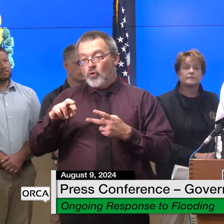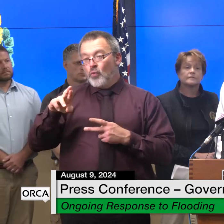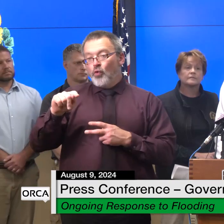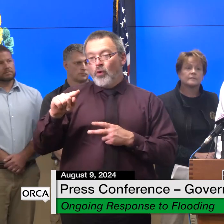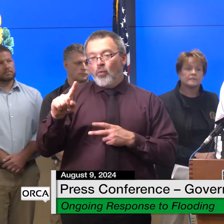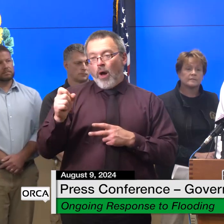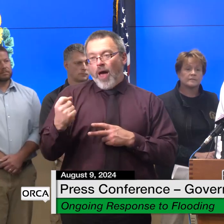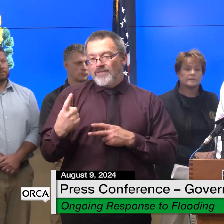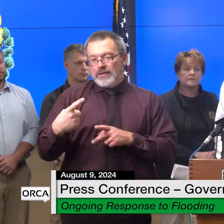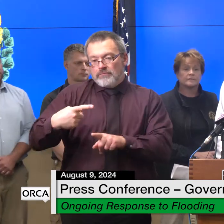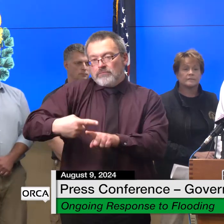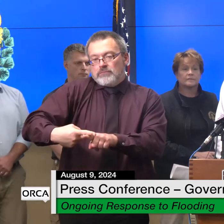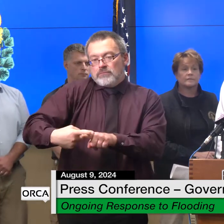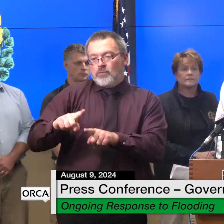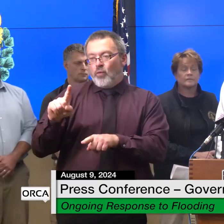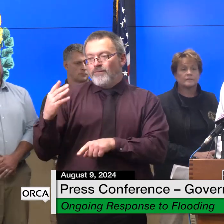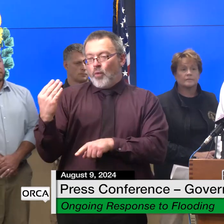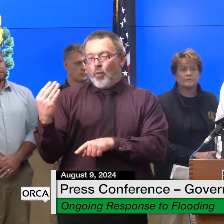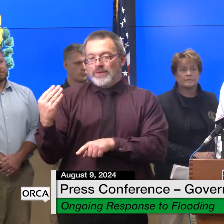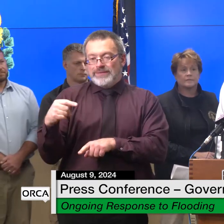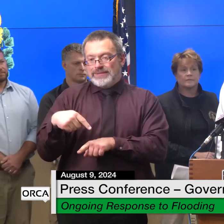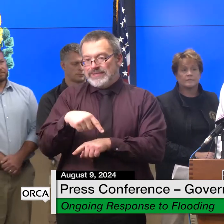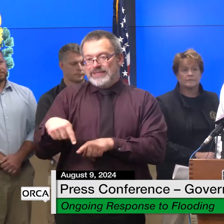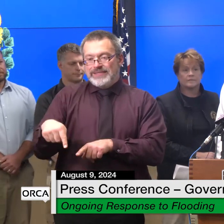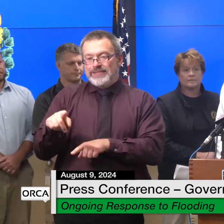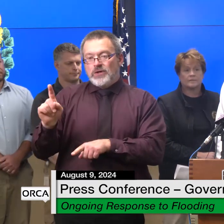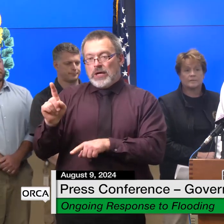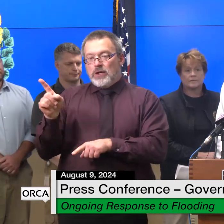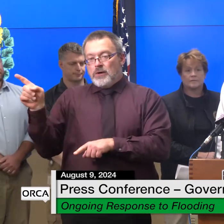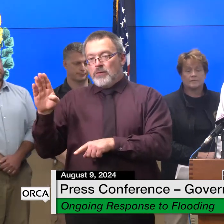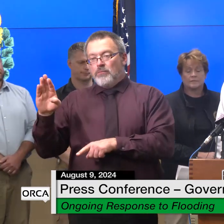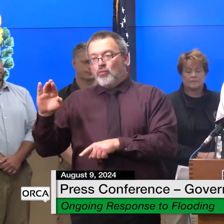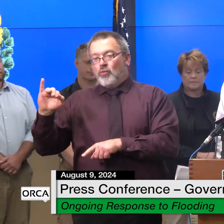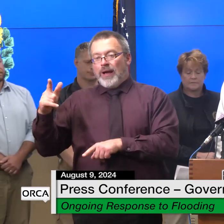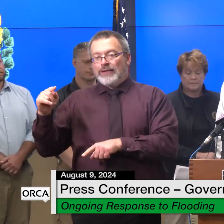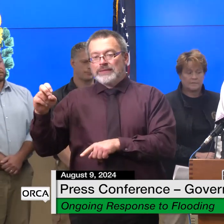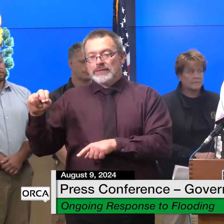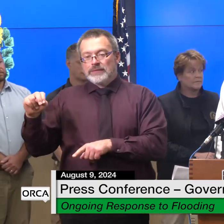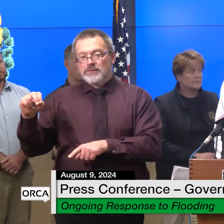intersection of route 114 on the brighton morgan line